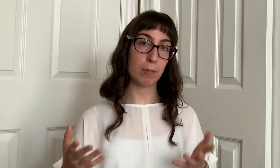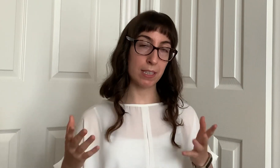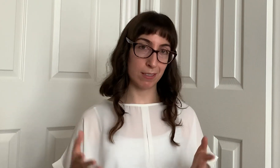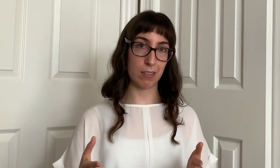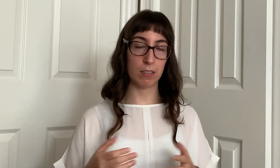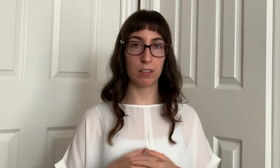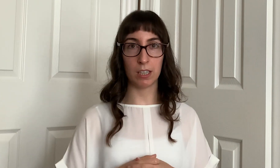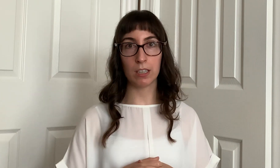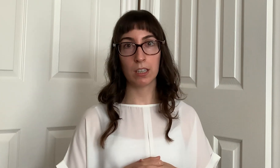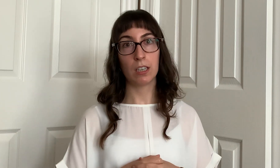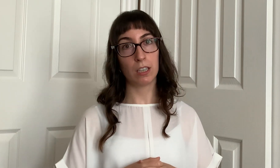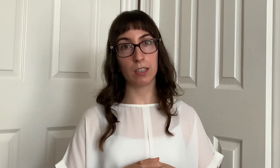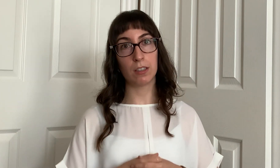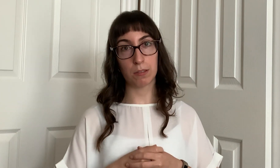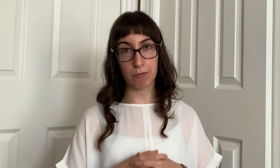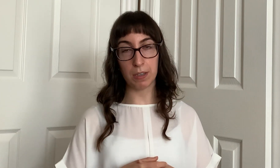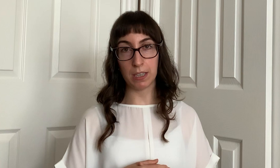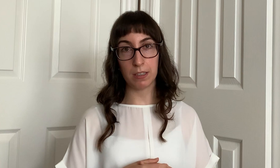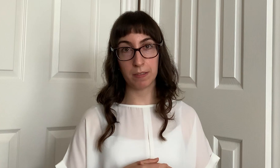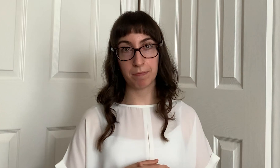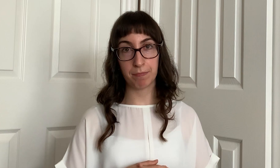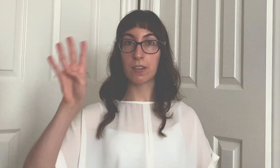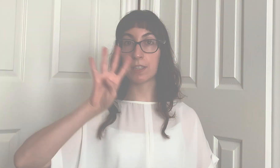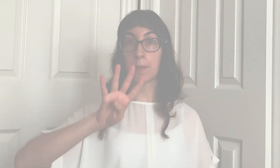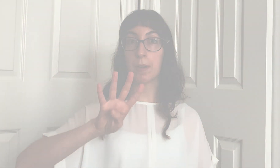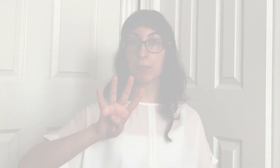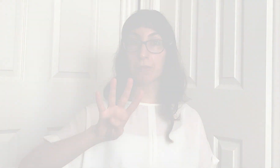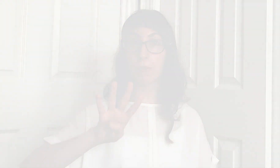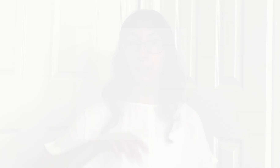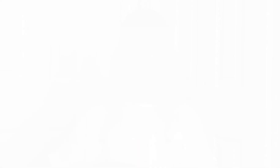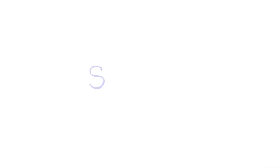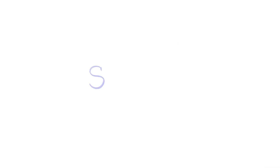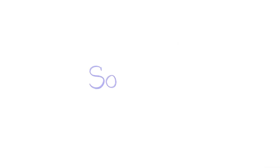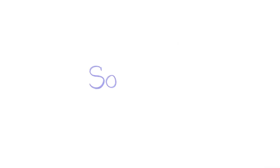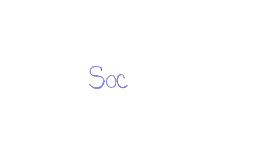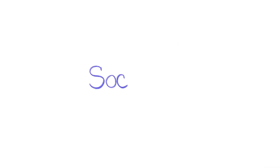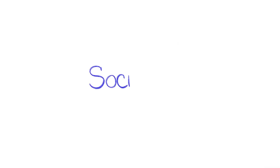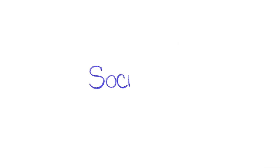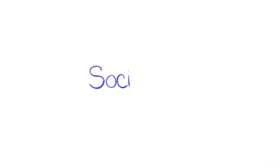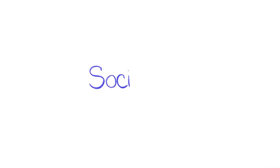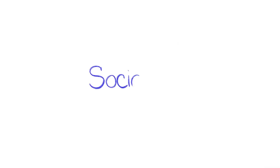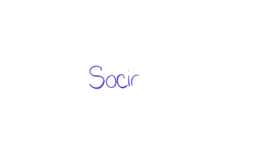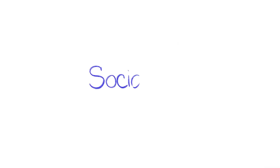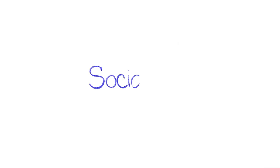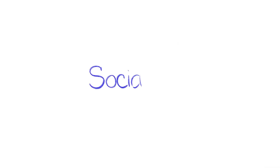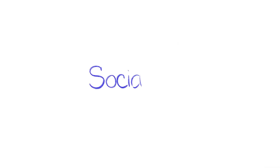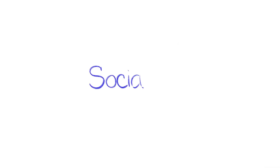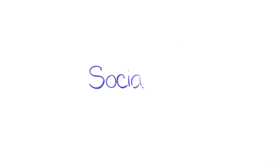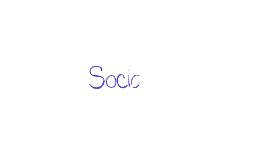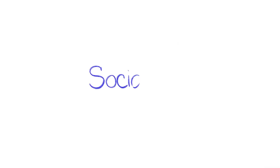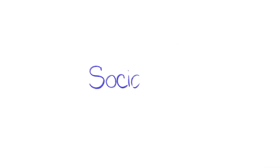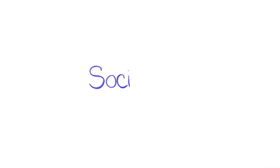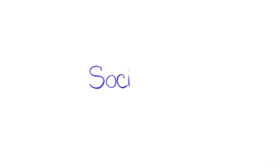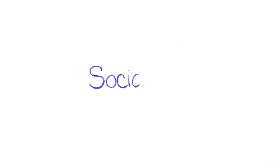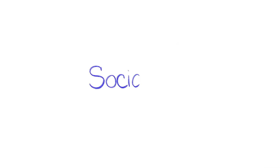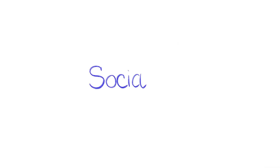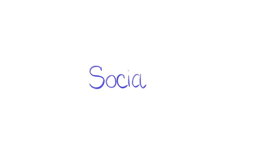up consistently in their feed step number four social listening so not that many